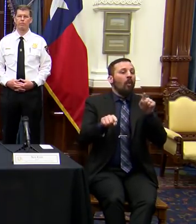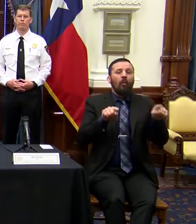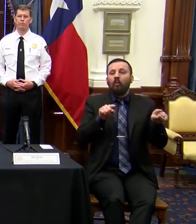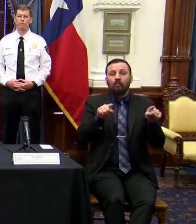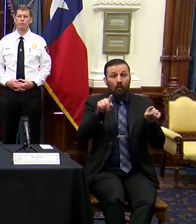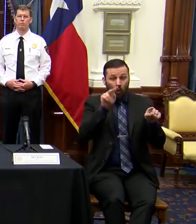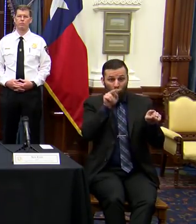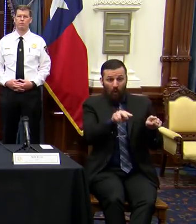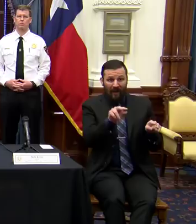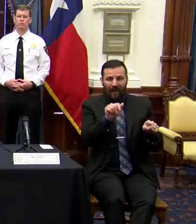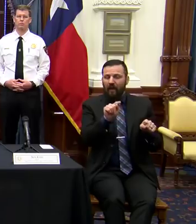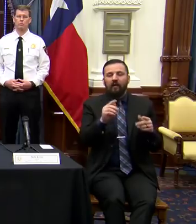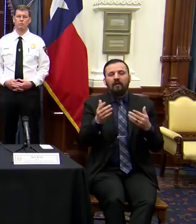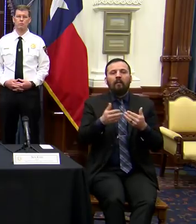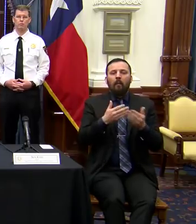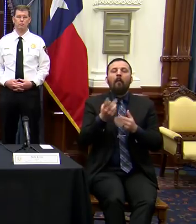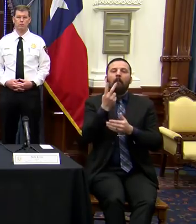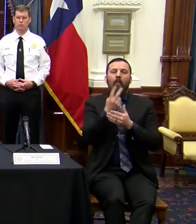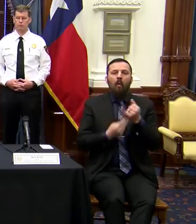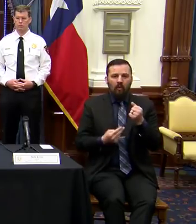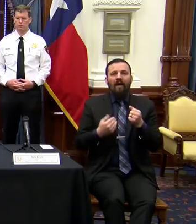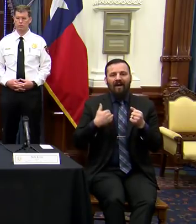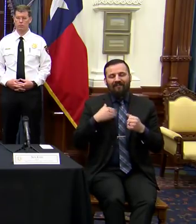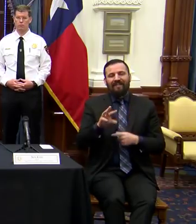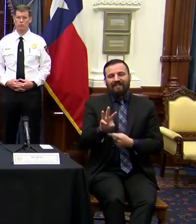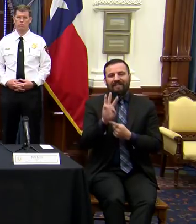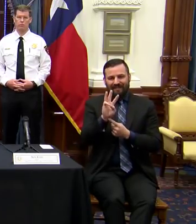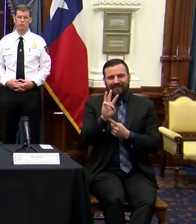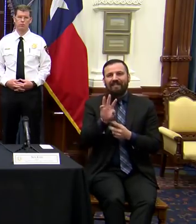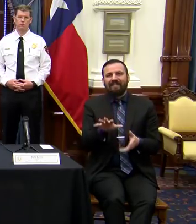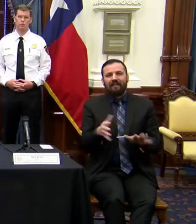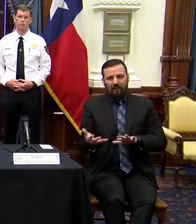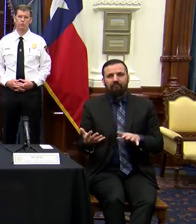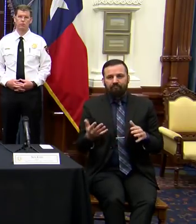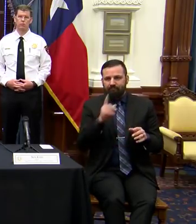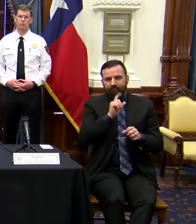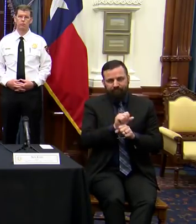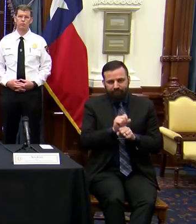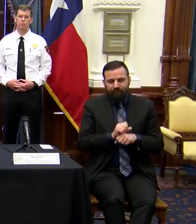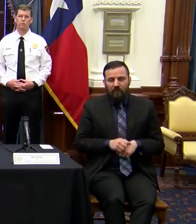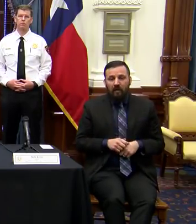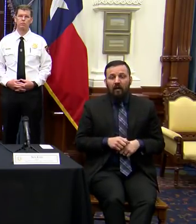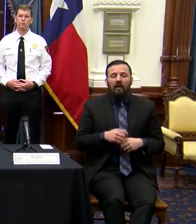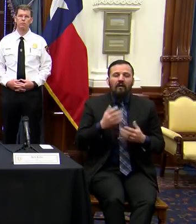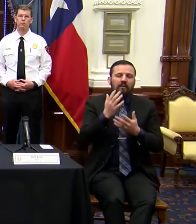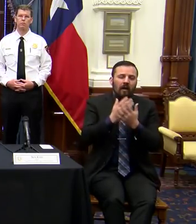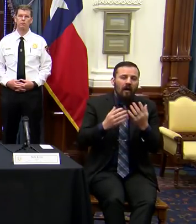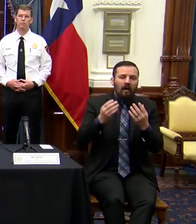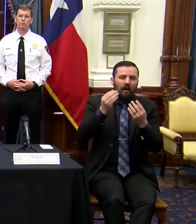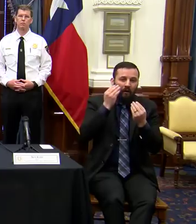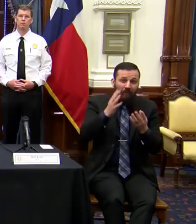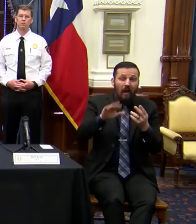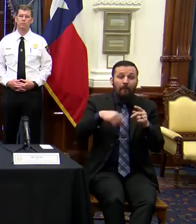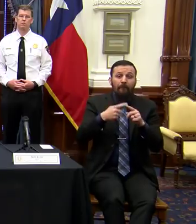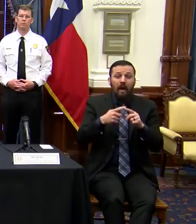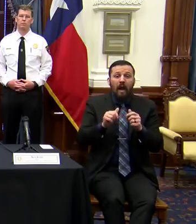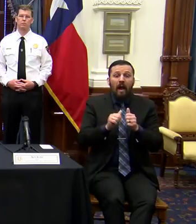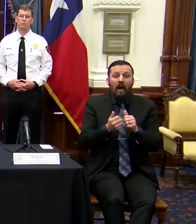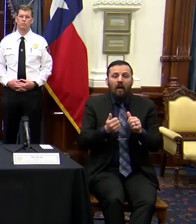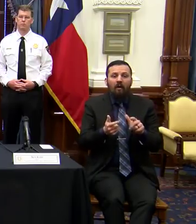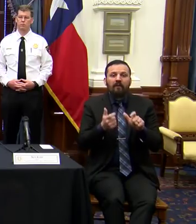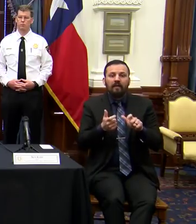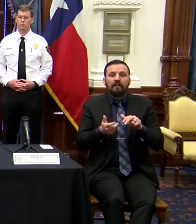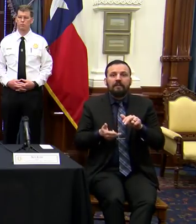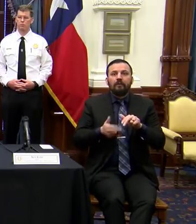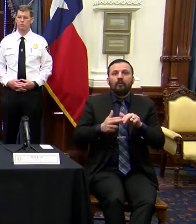both will indicate there have been six confirmed deaths. I want to give you some information about the level of increase. I know